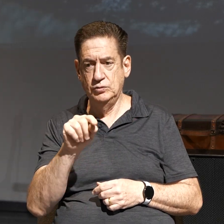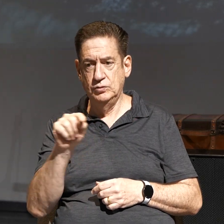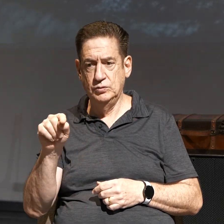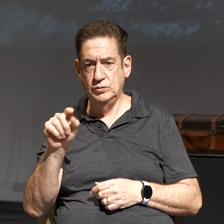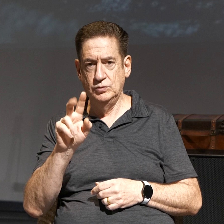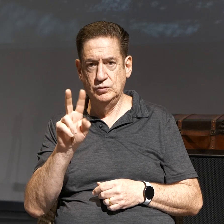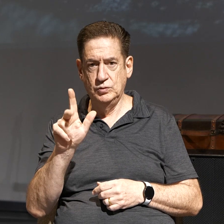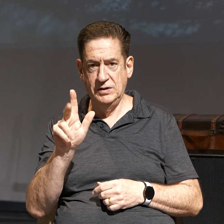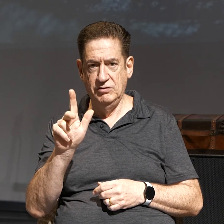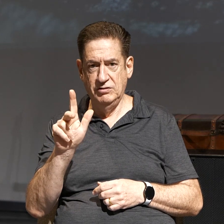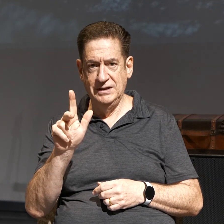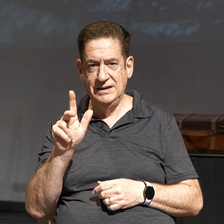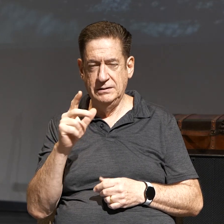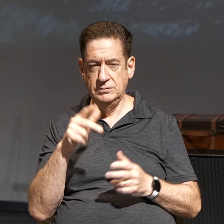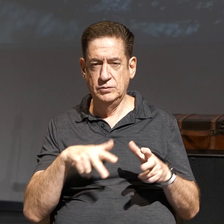this.